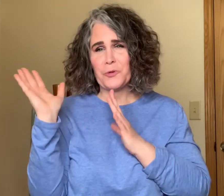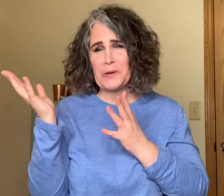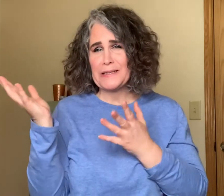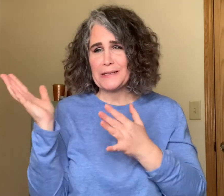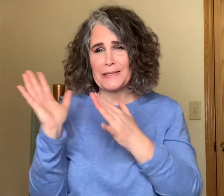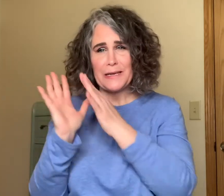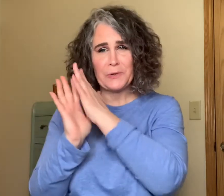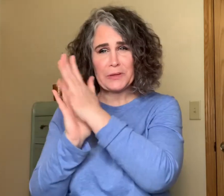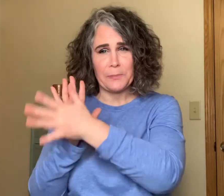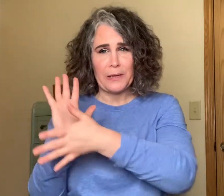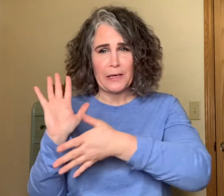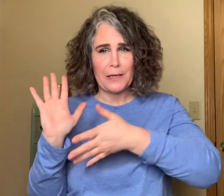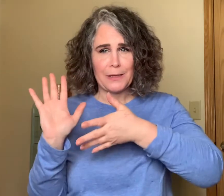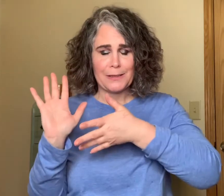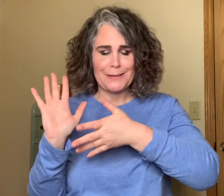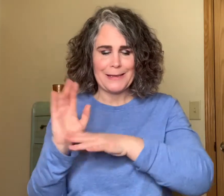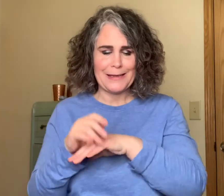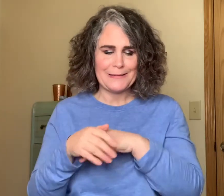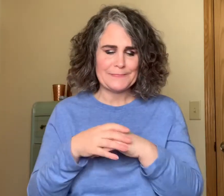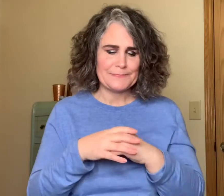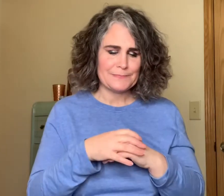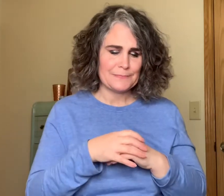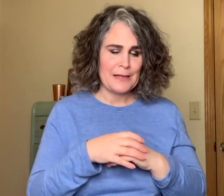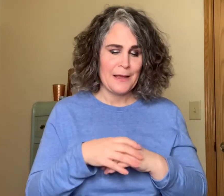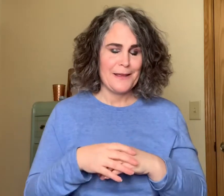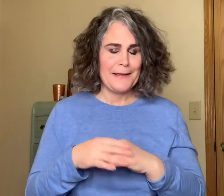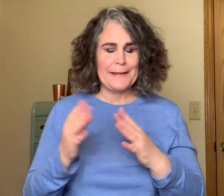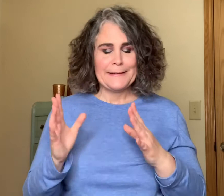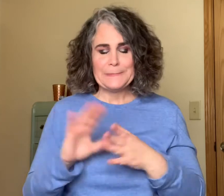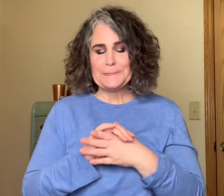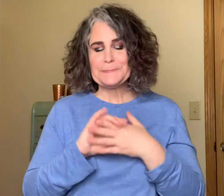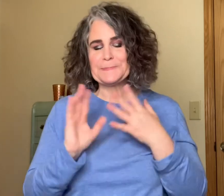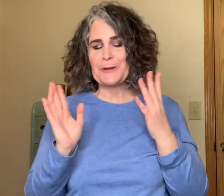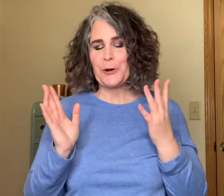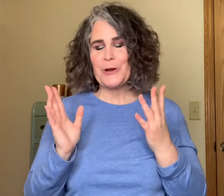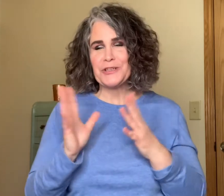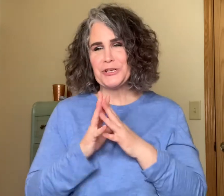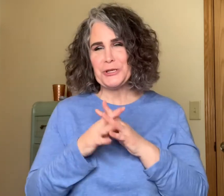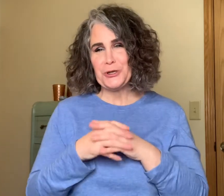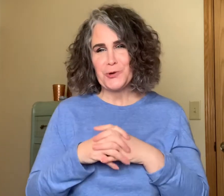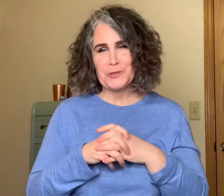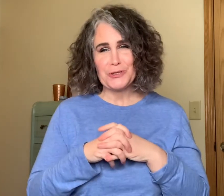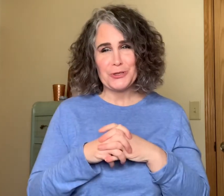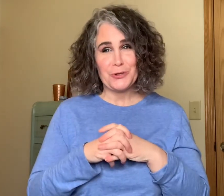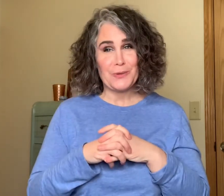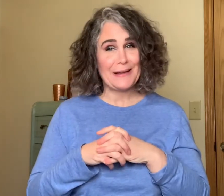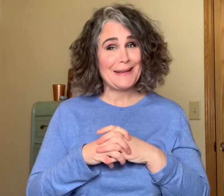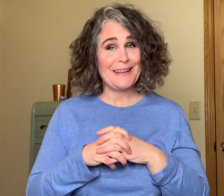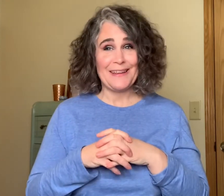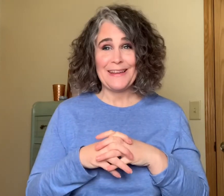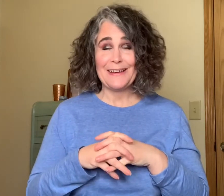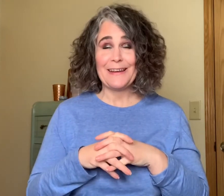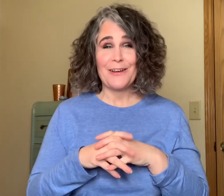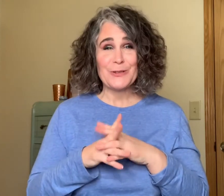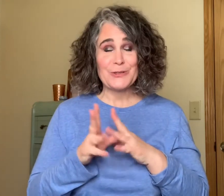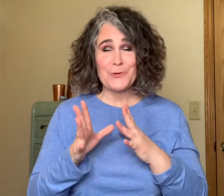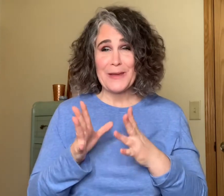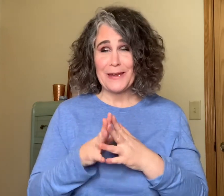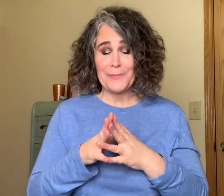2016 with the peacock yeah Christian Dior's Dune it also made my